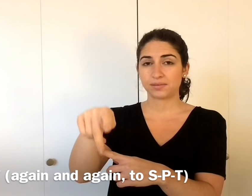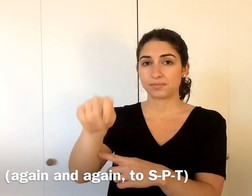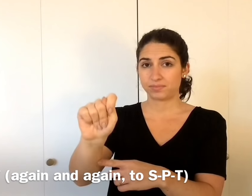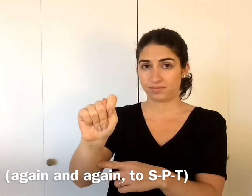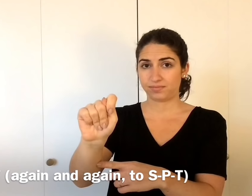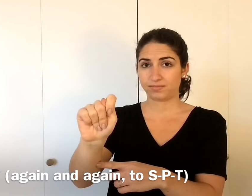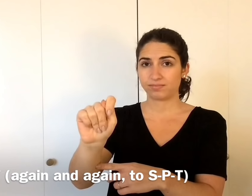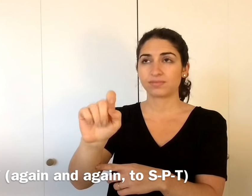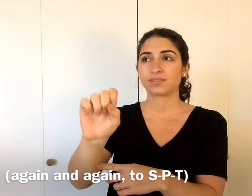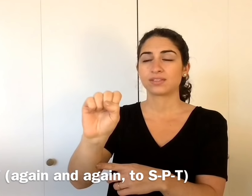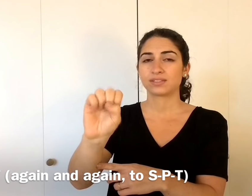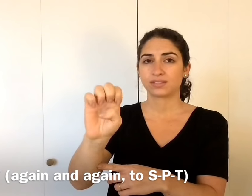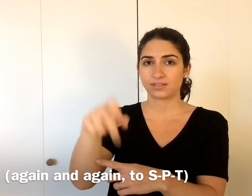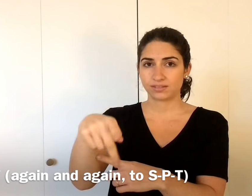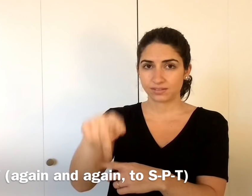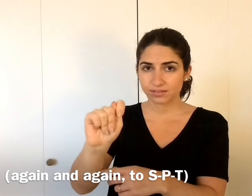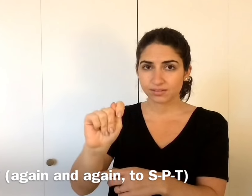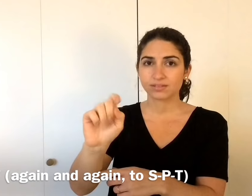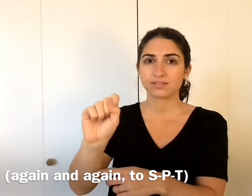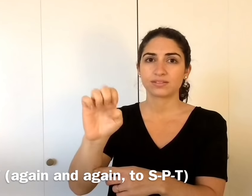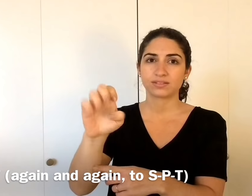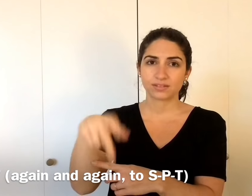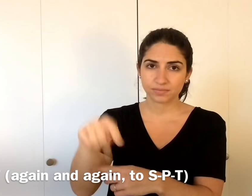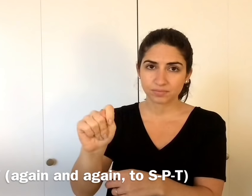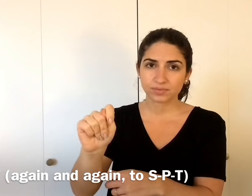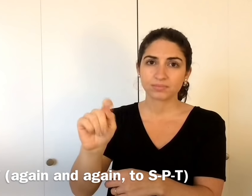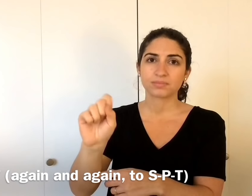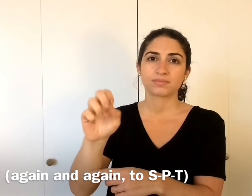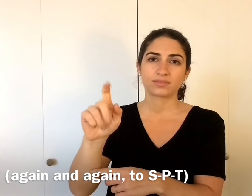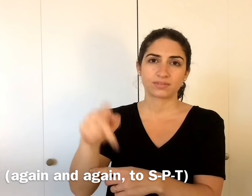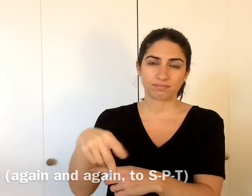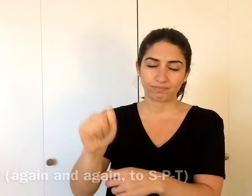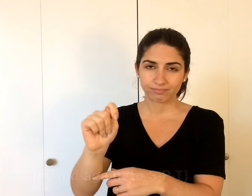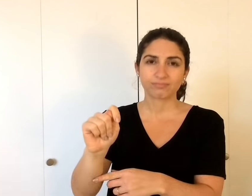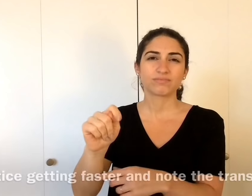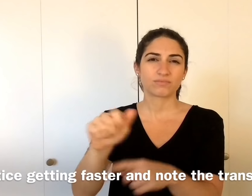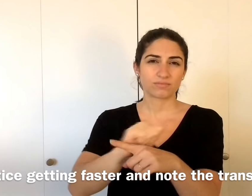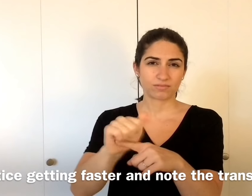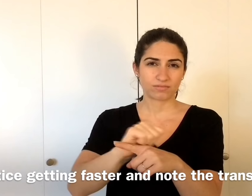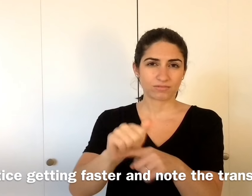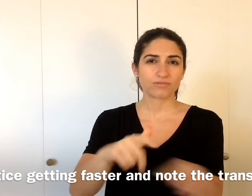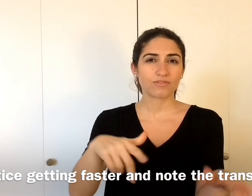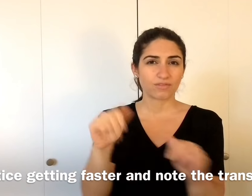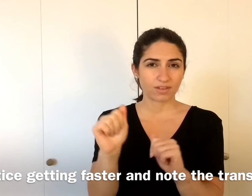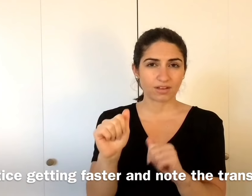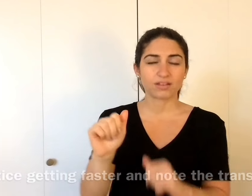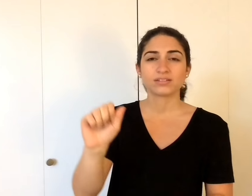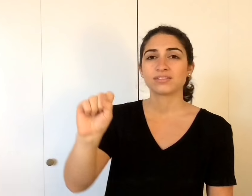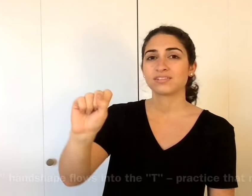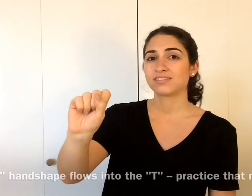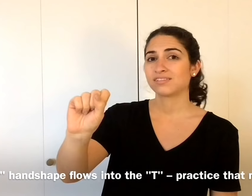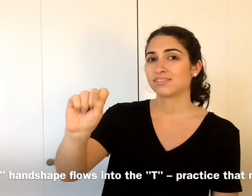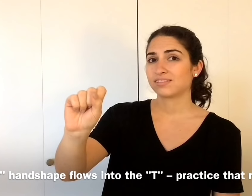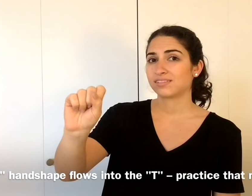and as it gets faster, it turns to SPT. Practice that fast movement